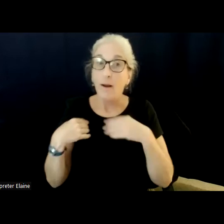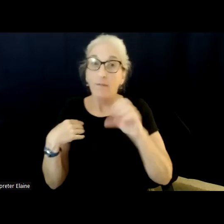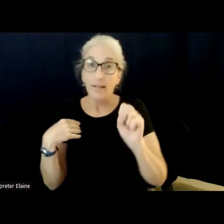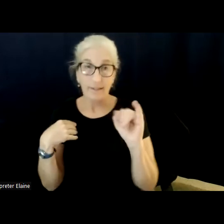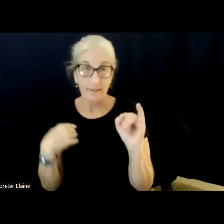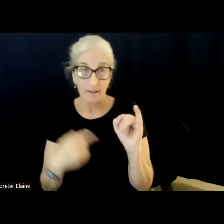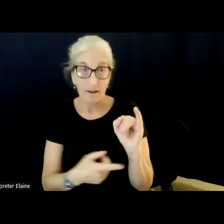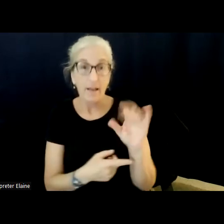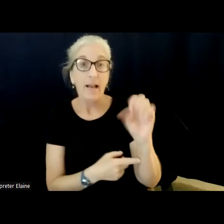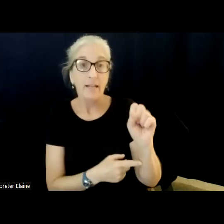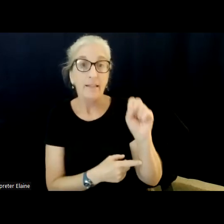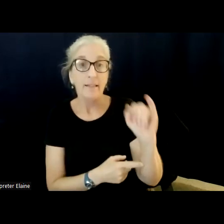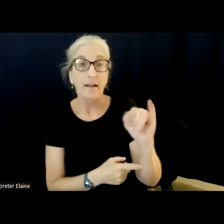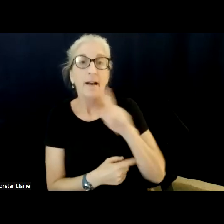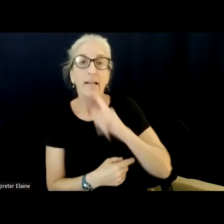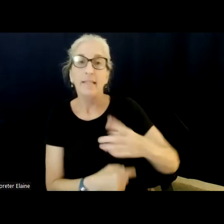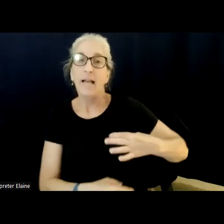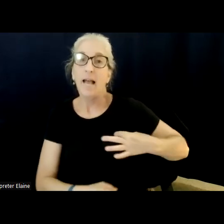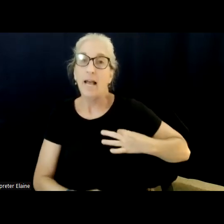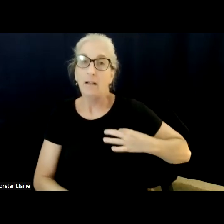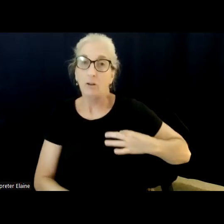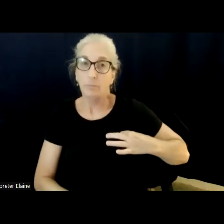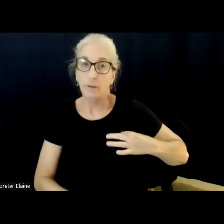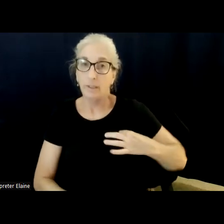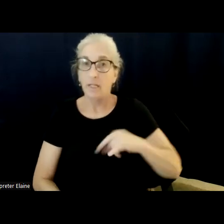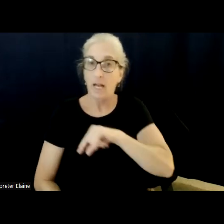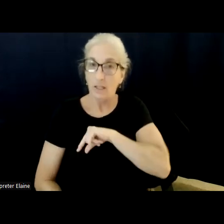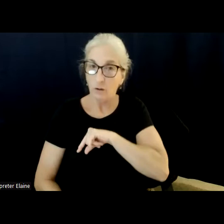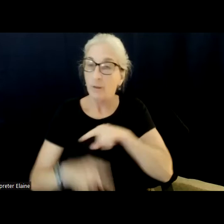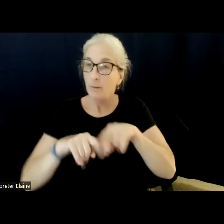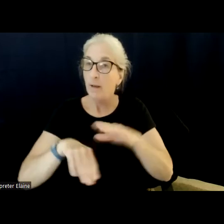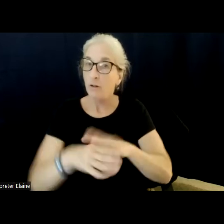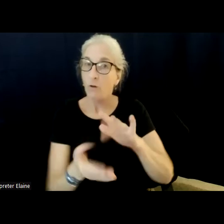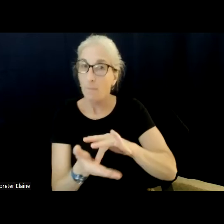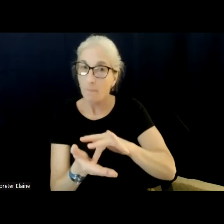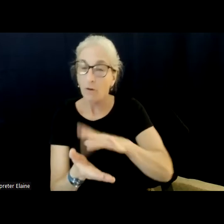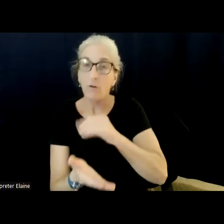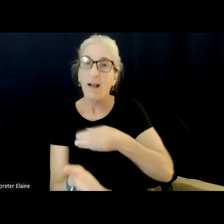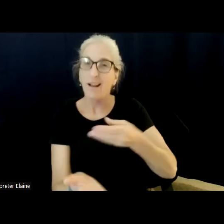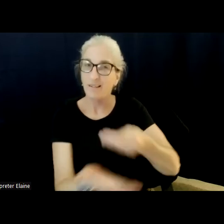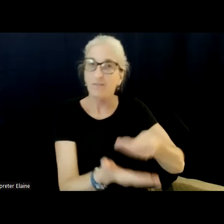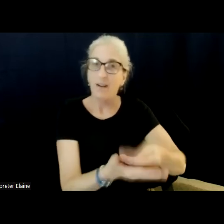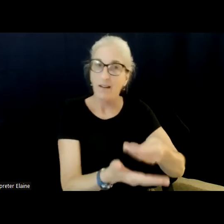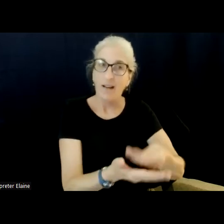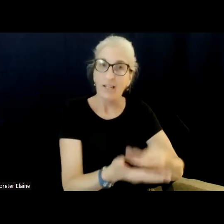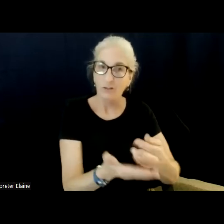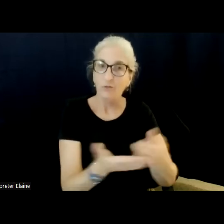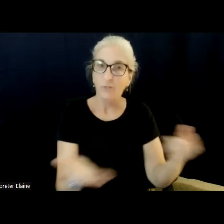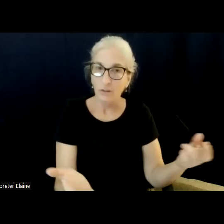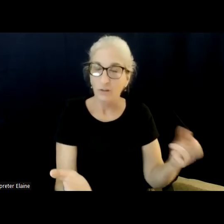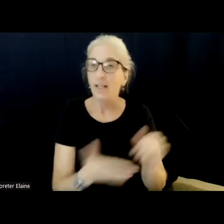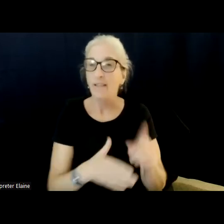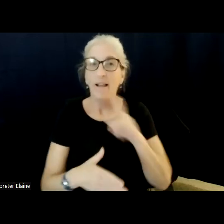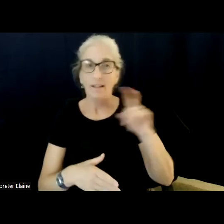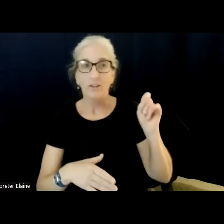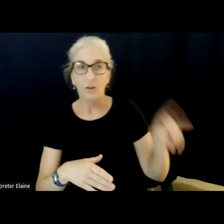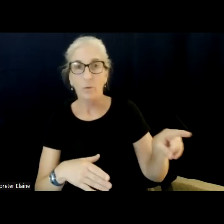is an eligibility based on medical concerns, but also financial resources. And that's kind of what the question I think here is trying